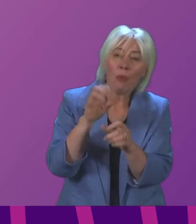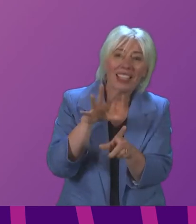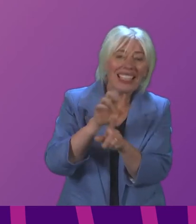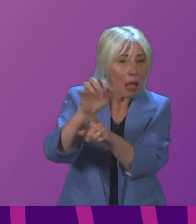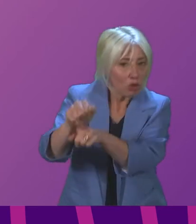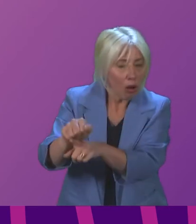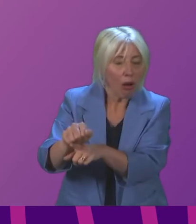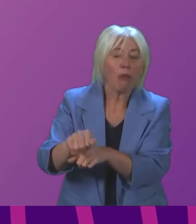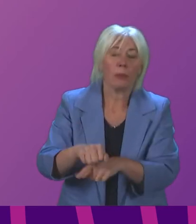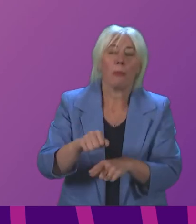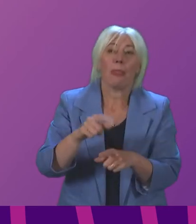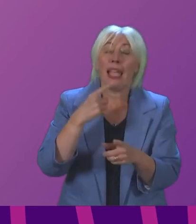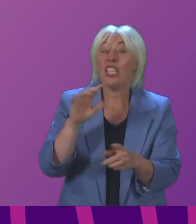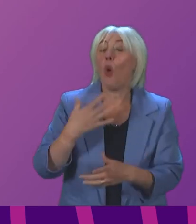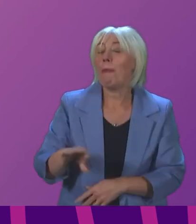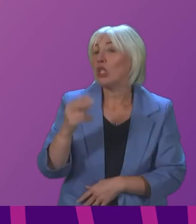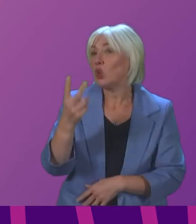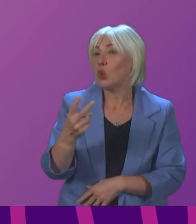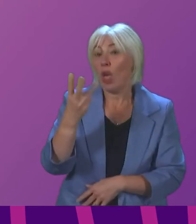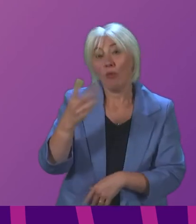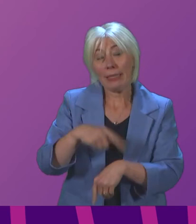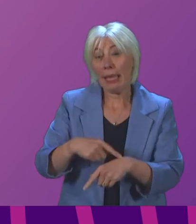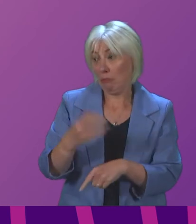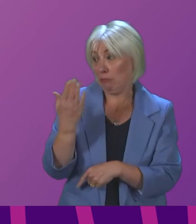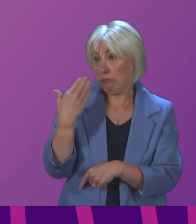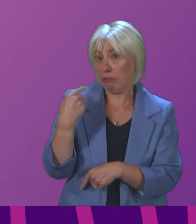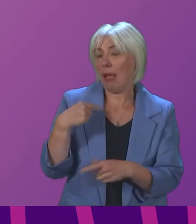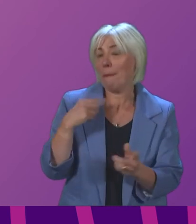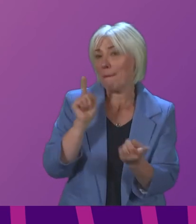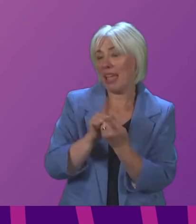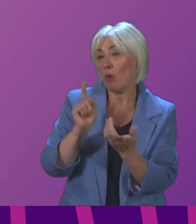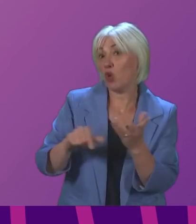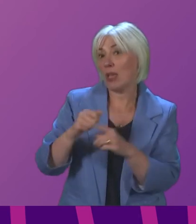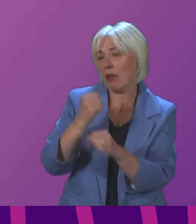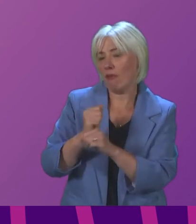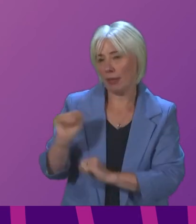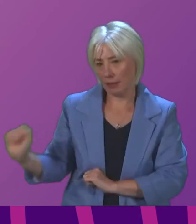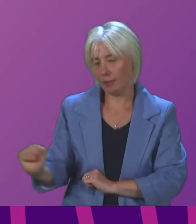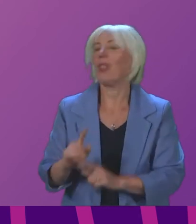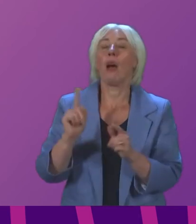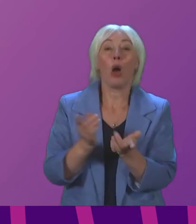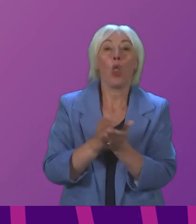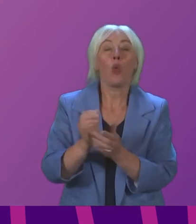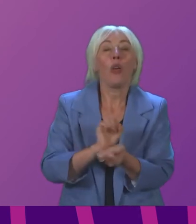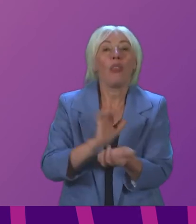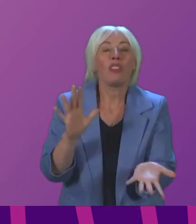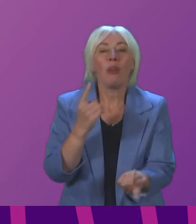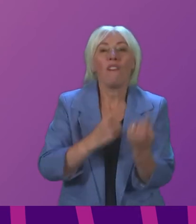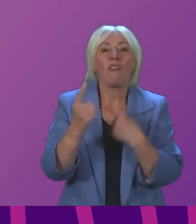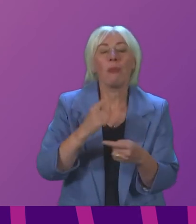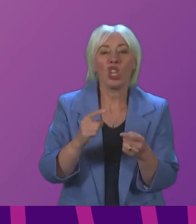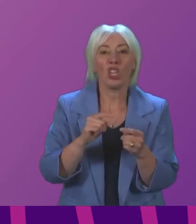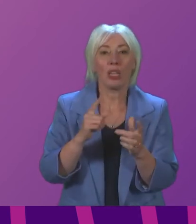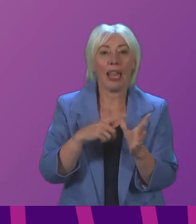had done so on at least two if not three occasions in the past month alone information released through freedom of information of the cabinet secretary's